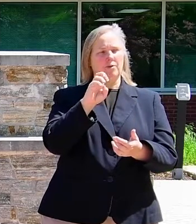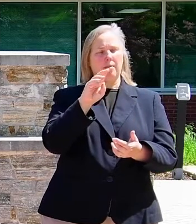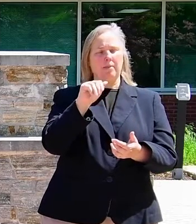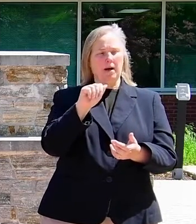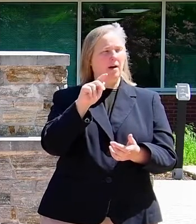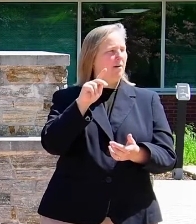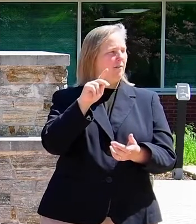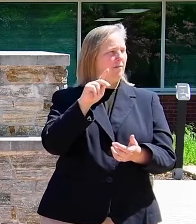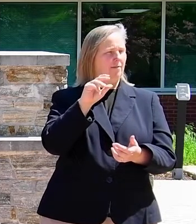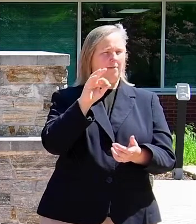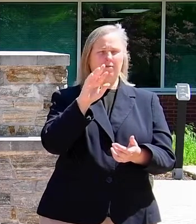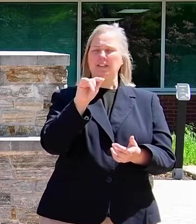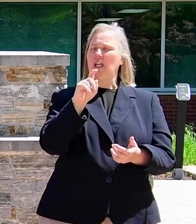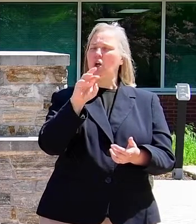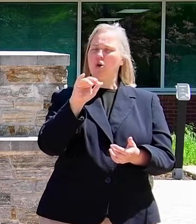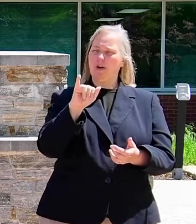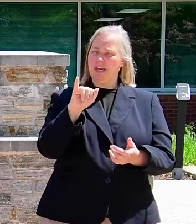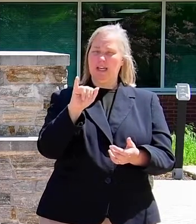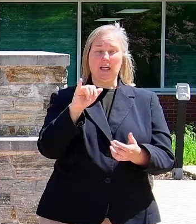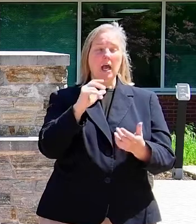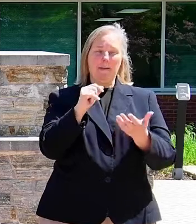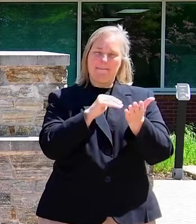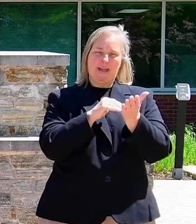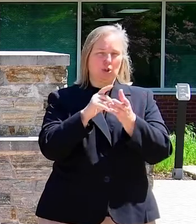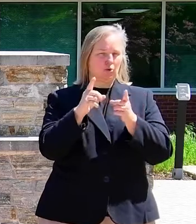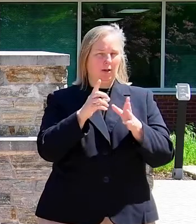She has been medical director for 10 years here.